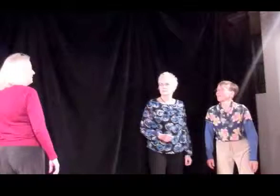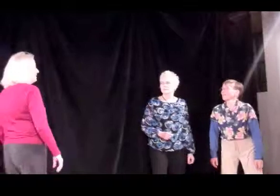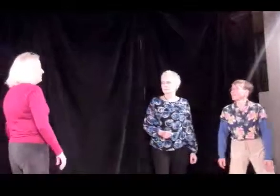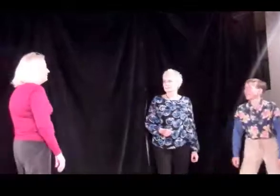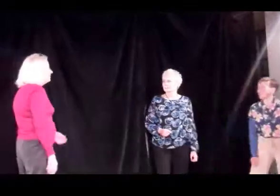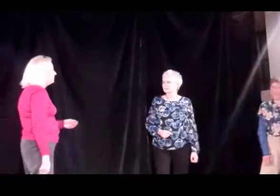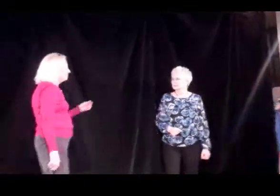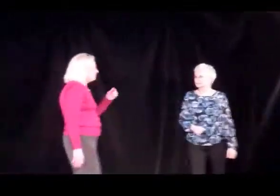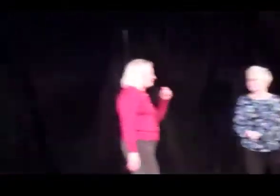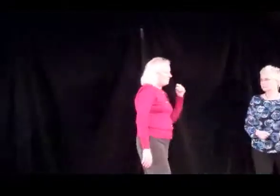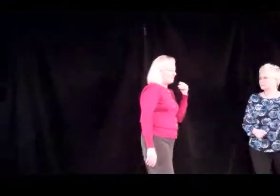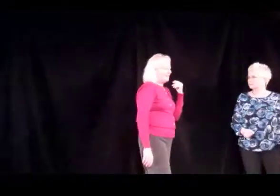All right.